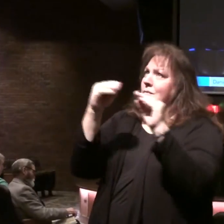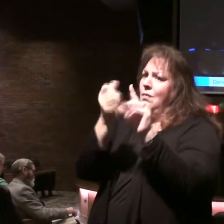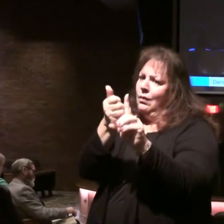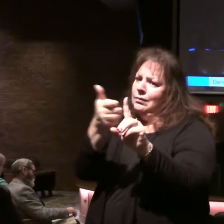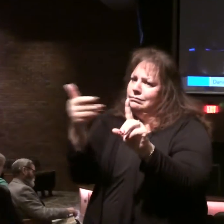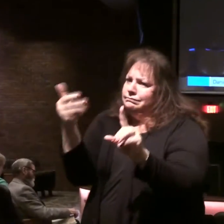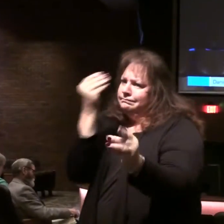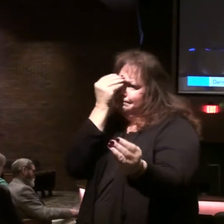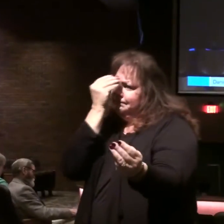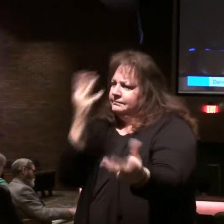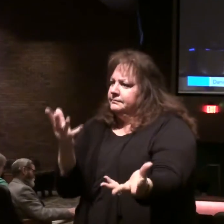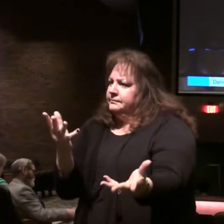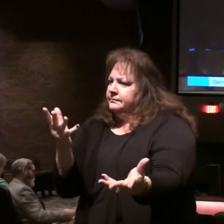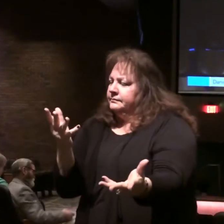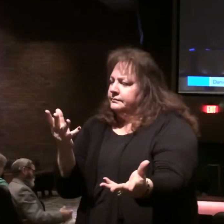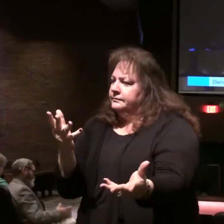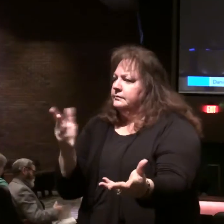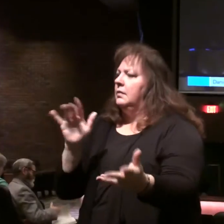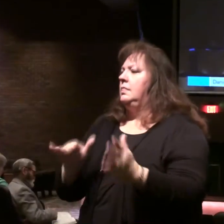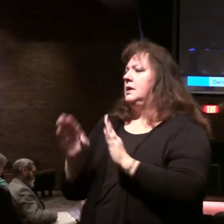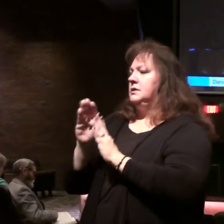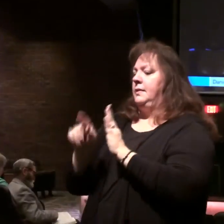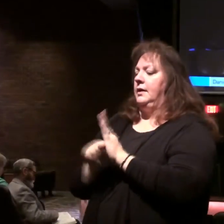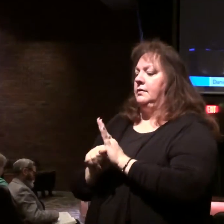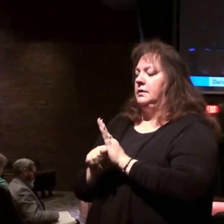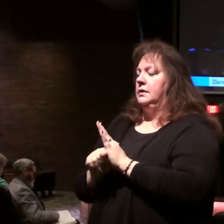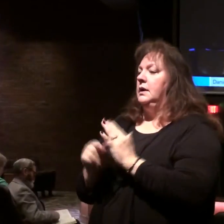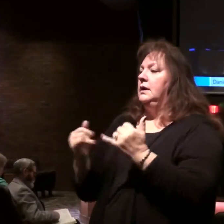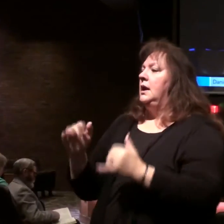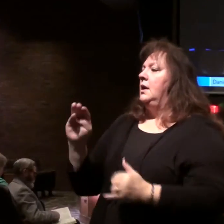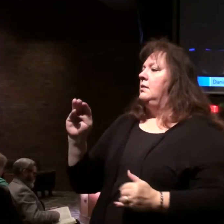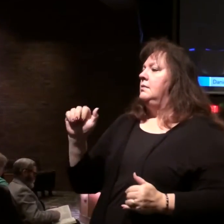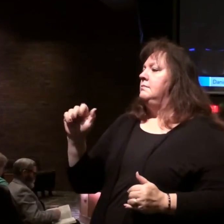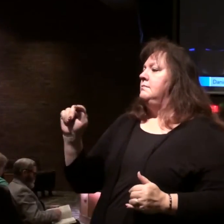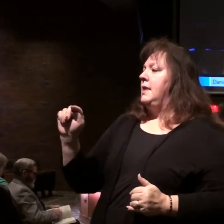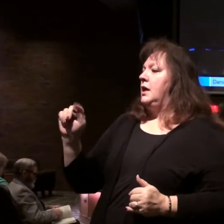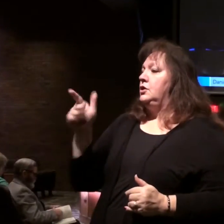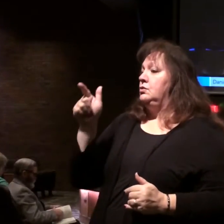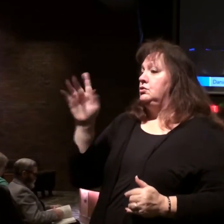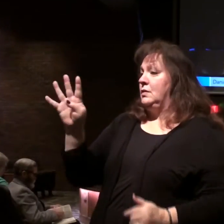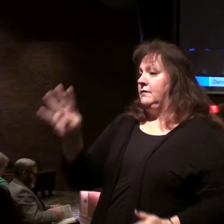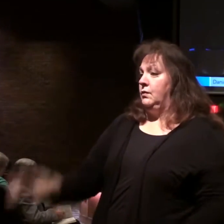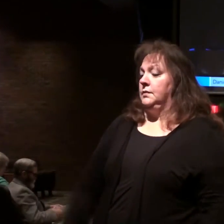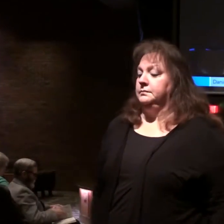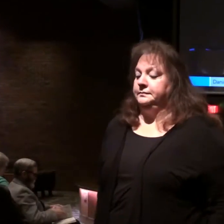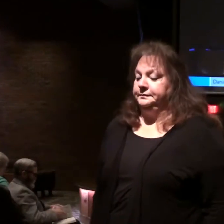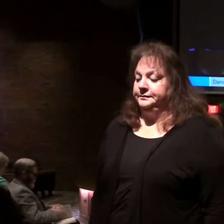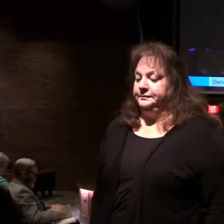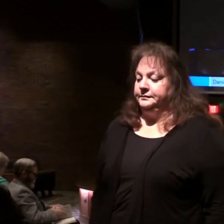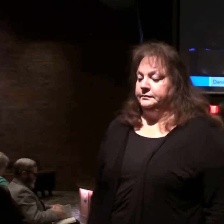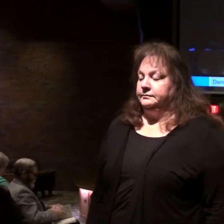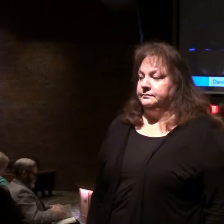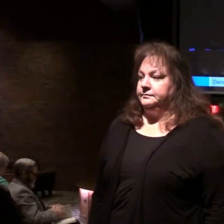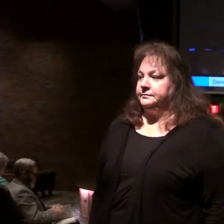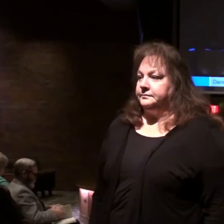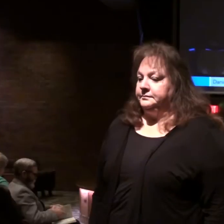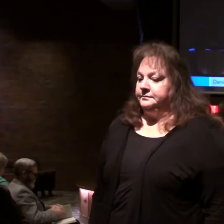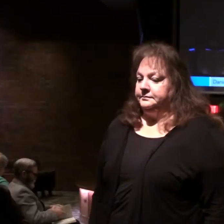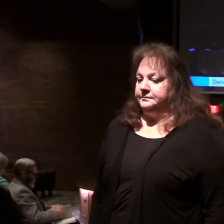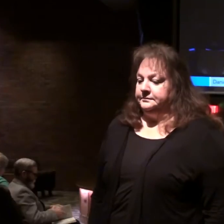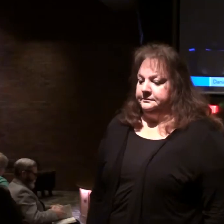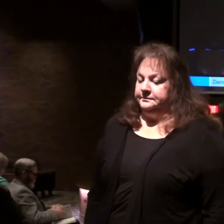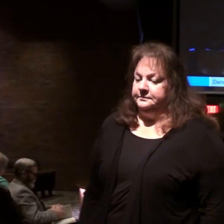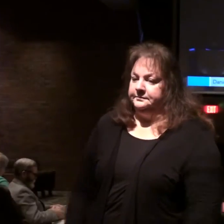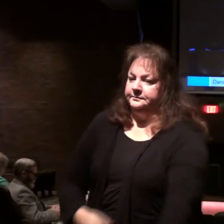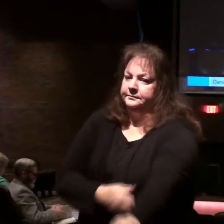revelation. So that's the background. Come to the book of Matthew chapter 24, a passage I just referred to